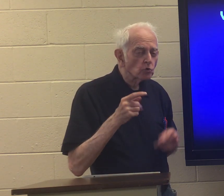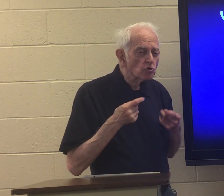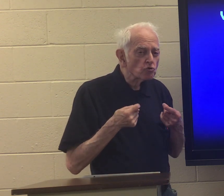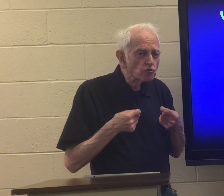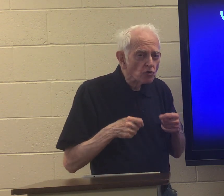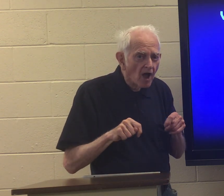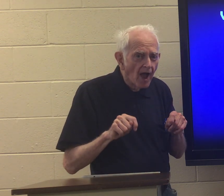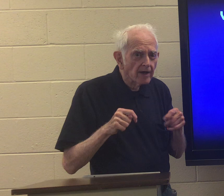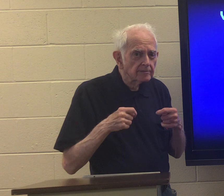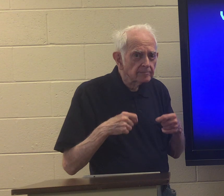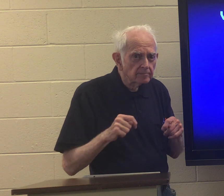we do try